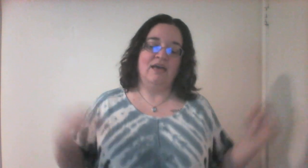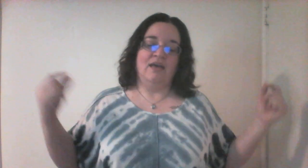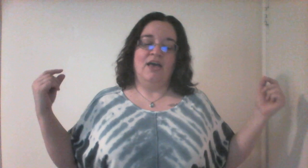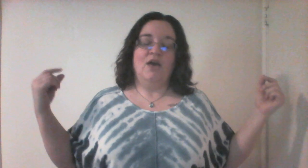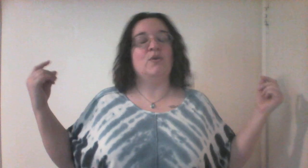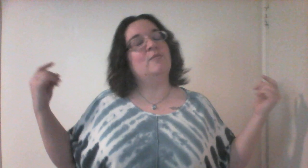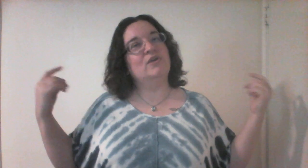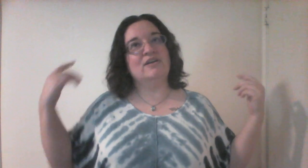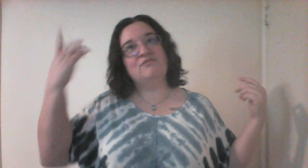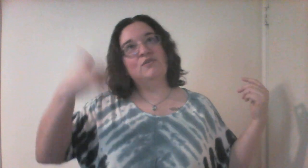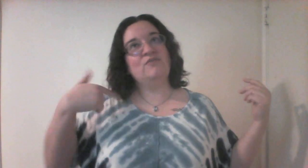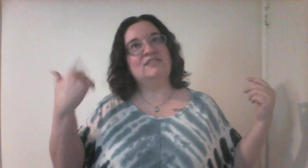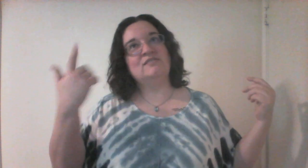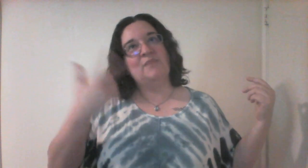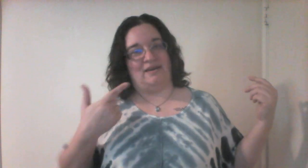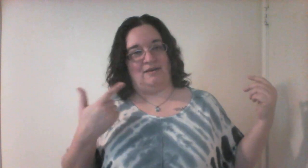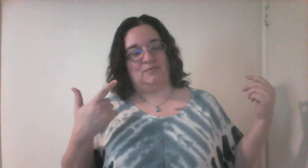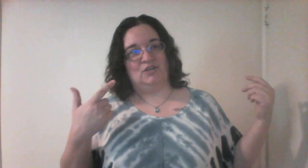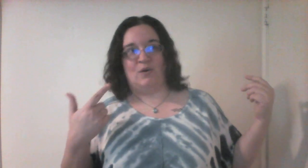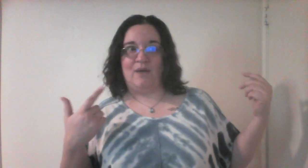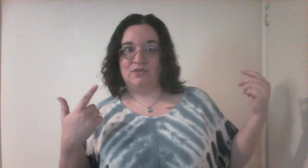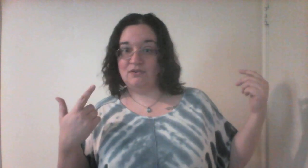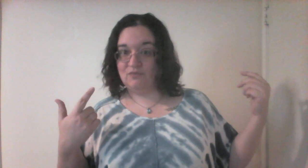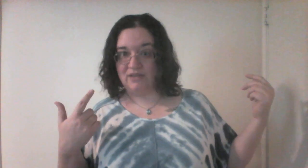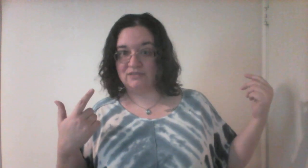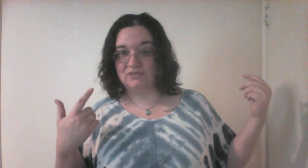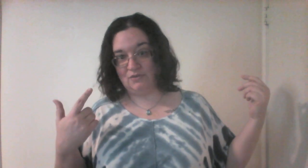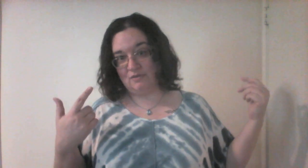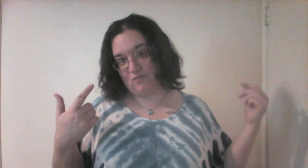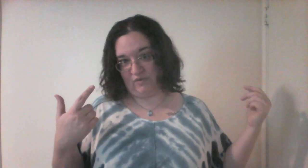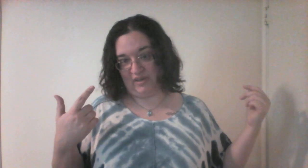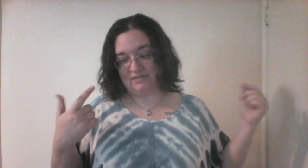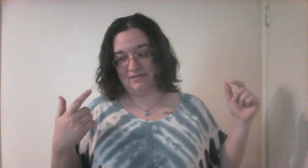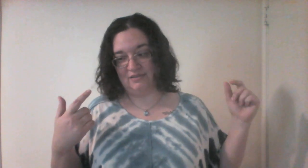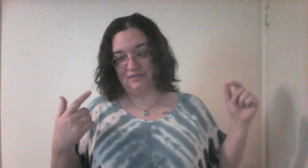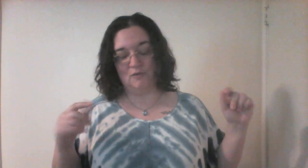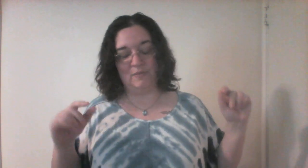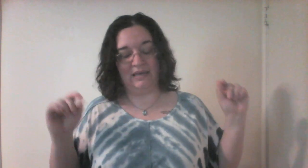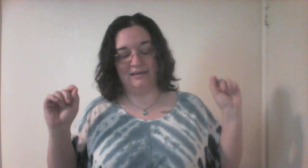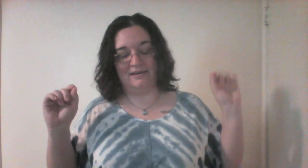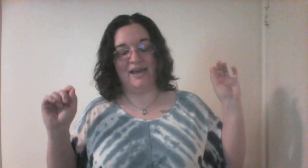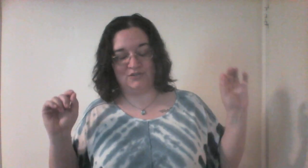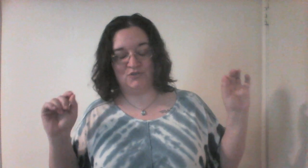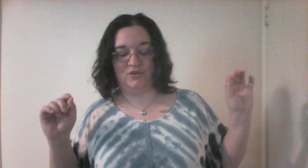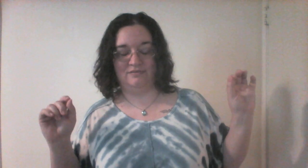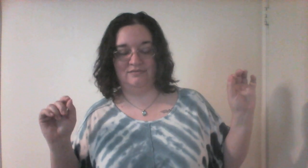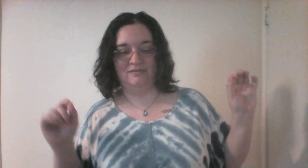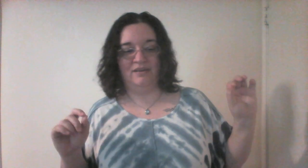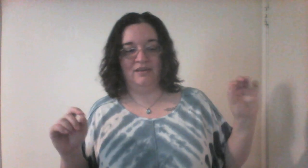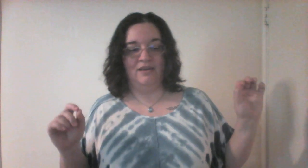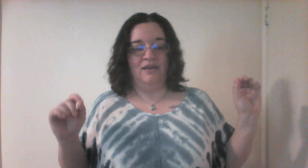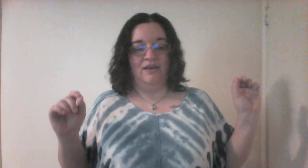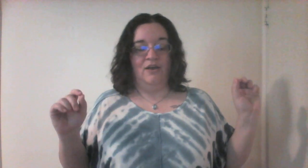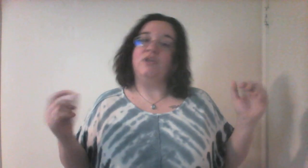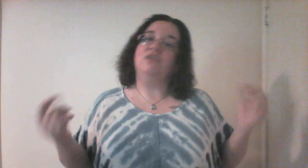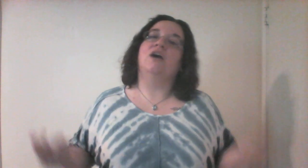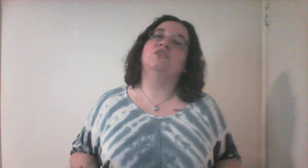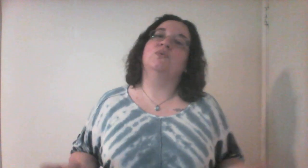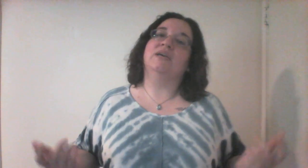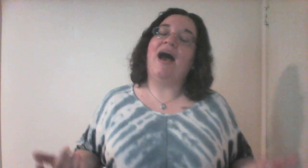When you put on a full face of makeup to go out with your friends to the movies, you're being extra. When you talk to a guy